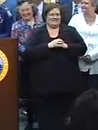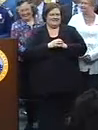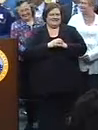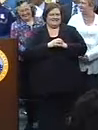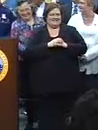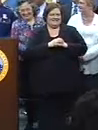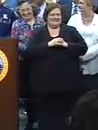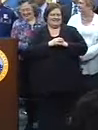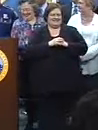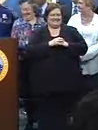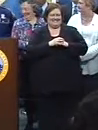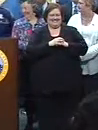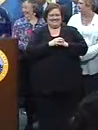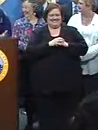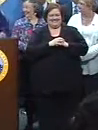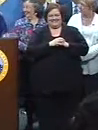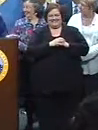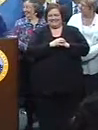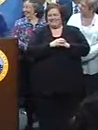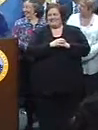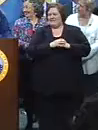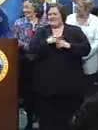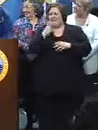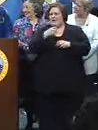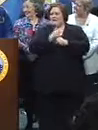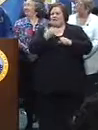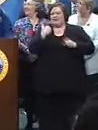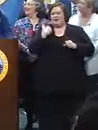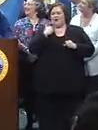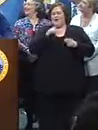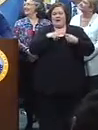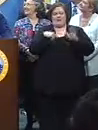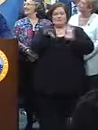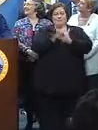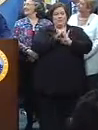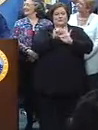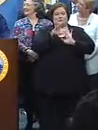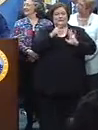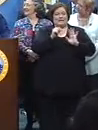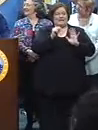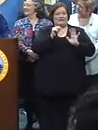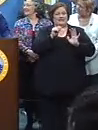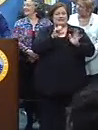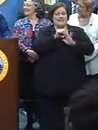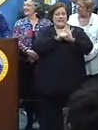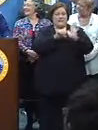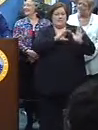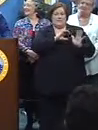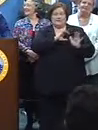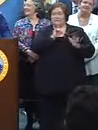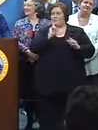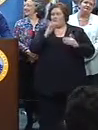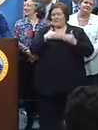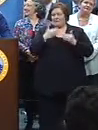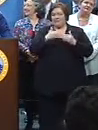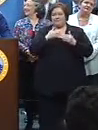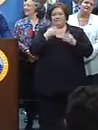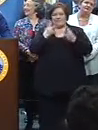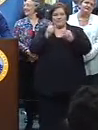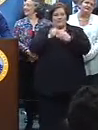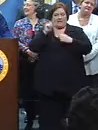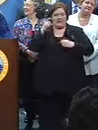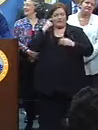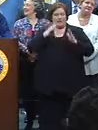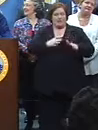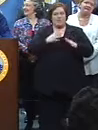Colonel Edmanson. Four years ago, when I was appointed superintendent of the state police, my commitment was pretty simple in visiting with the governor. Become